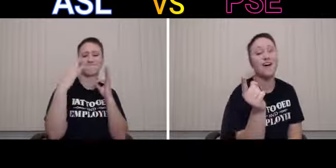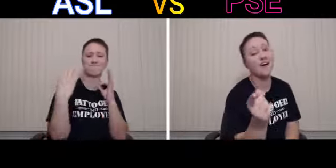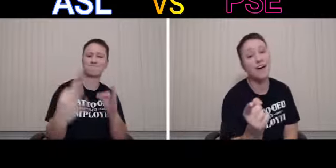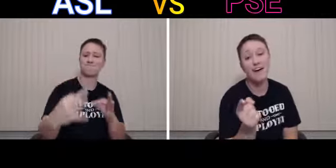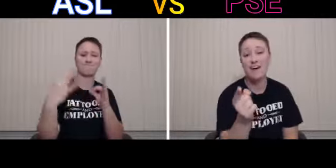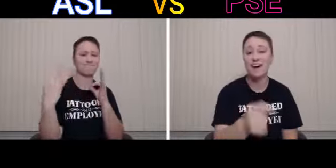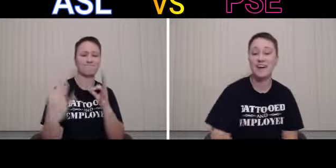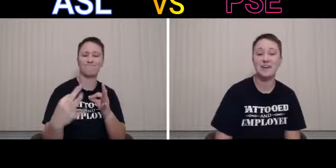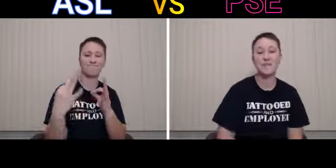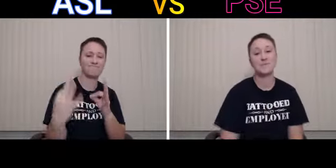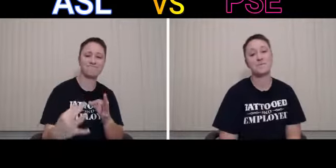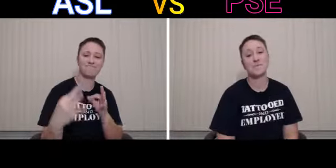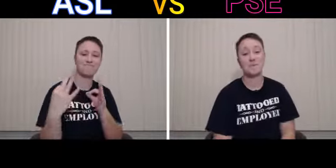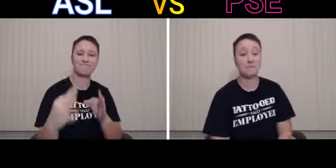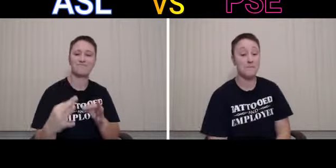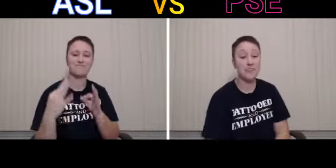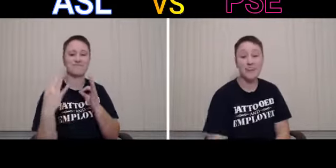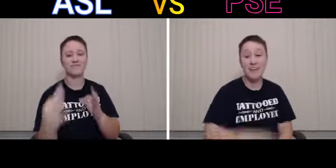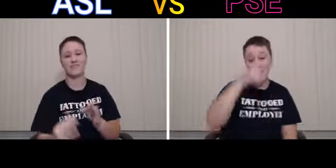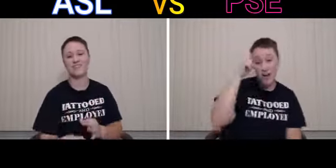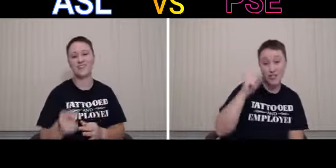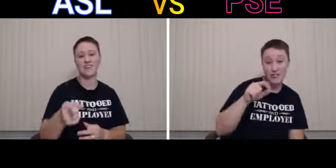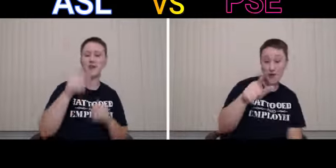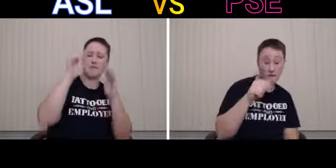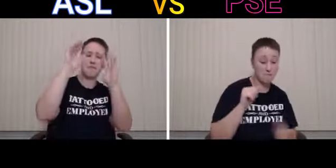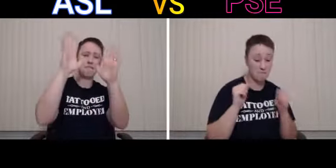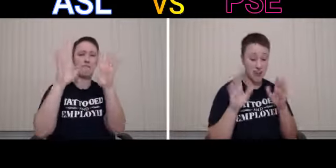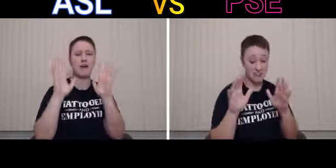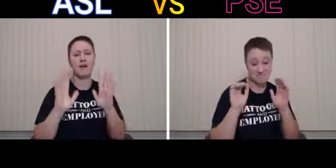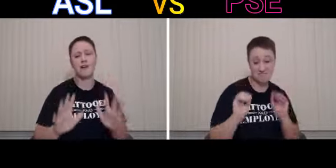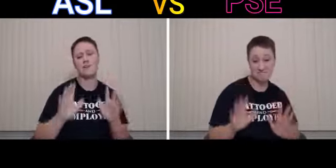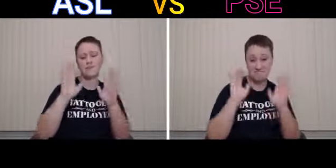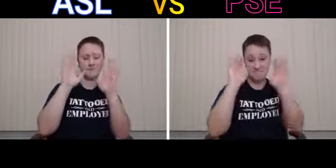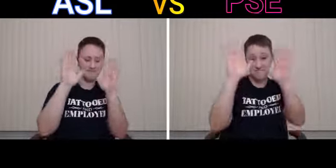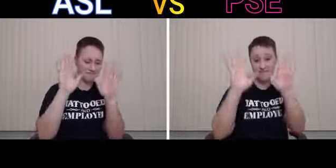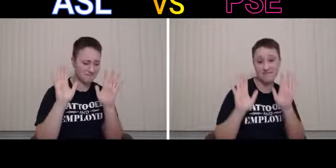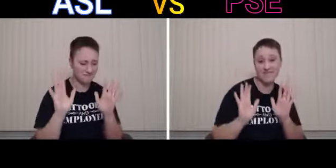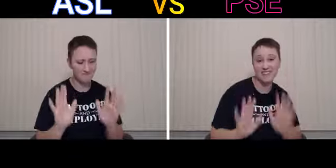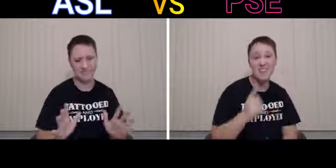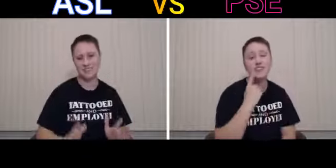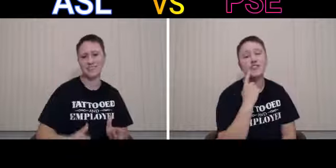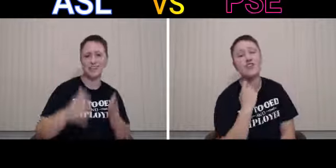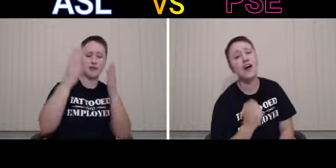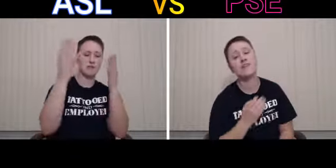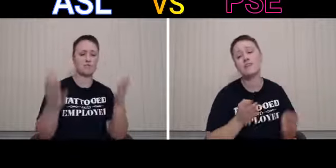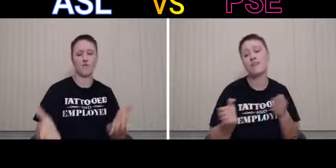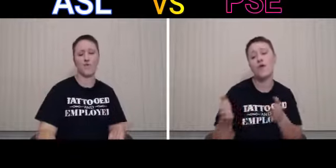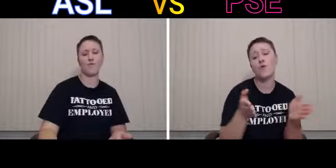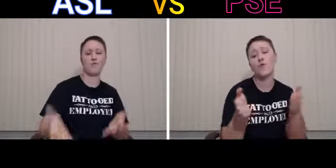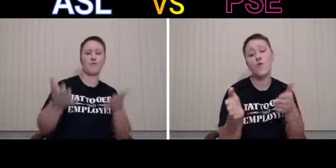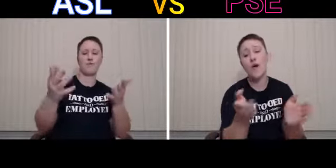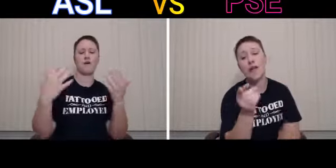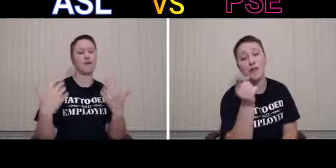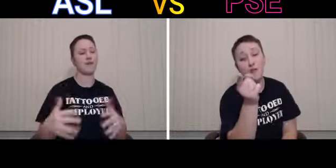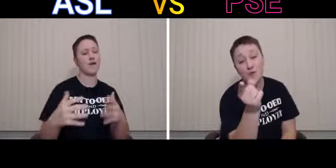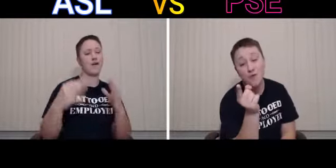Girl, you're amazing Girl, Just the way you